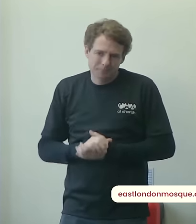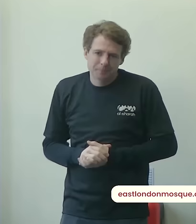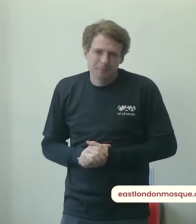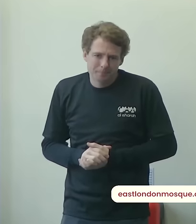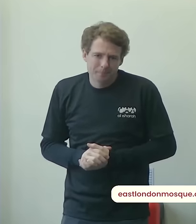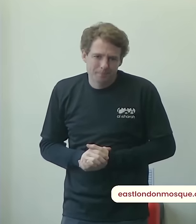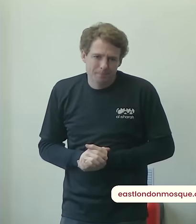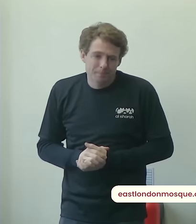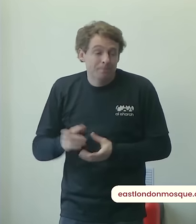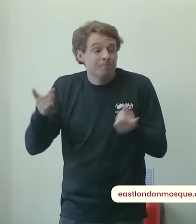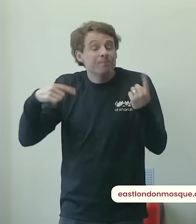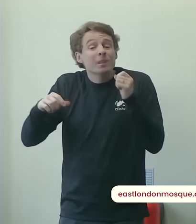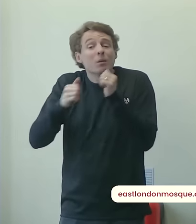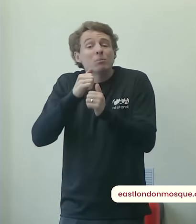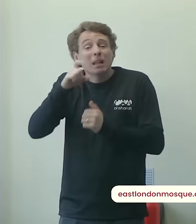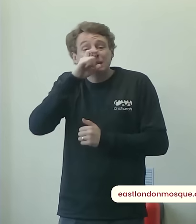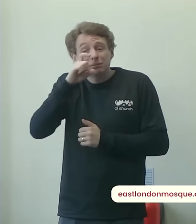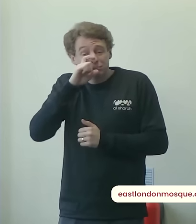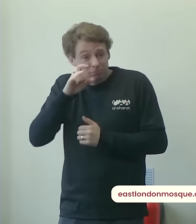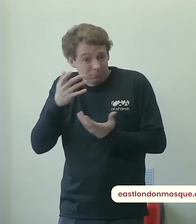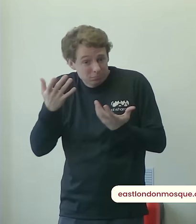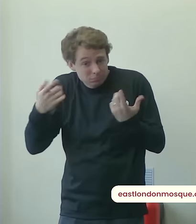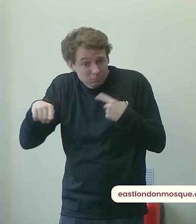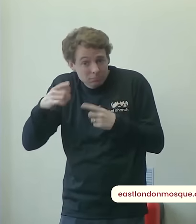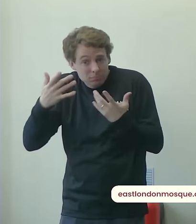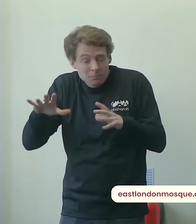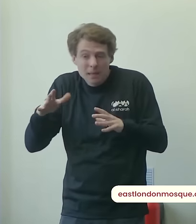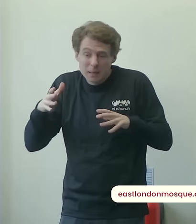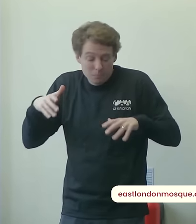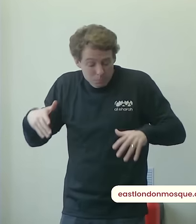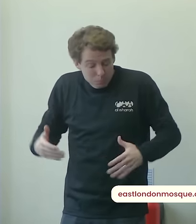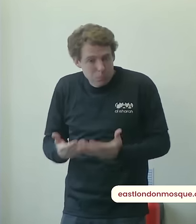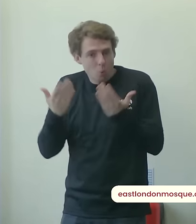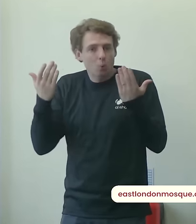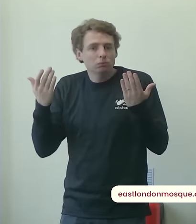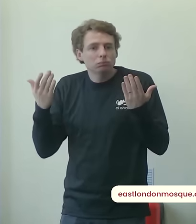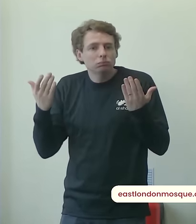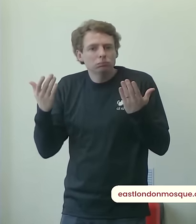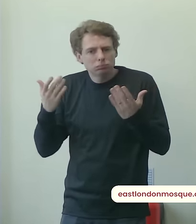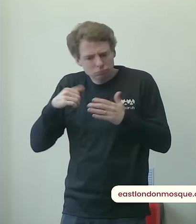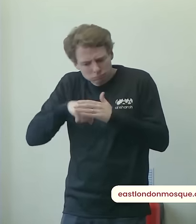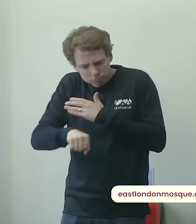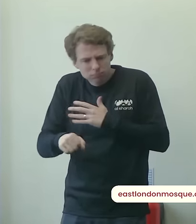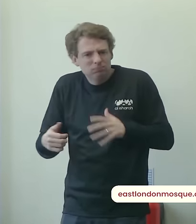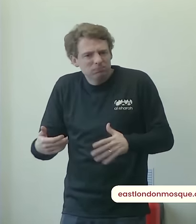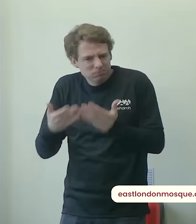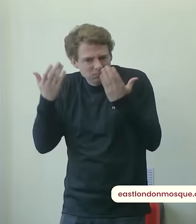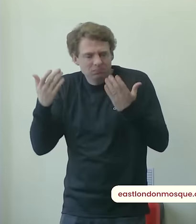important question would be why did we come onto this earth when we see a lot of suffering